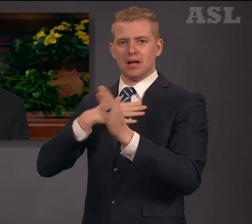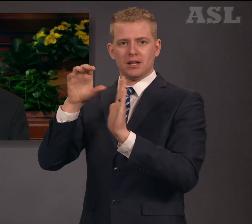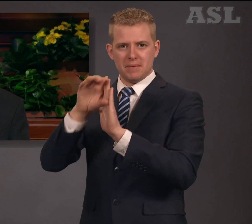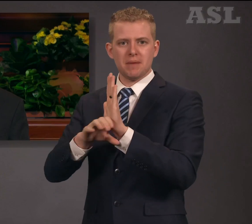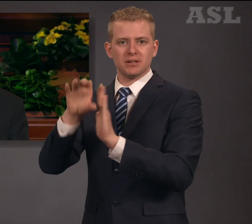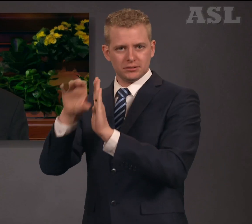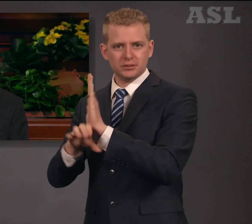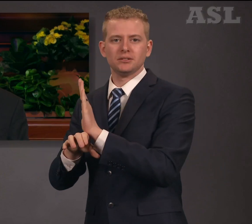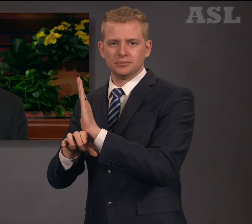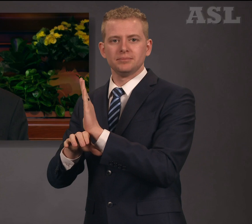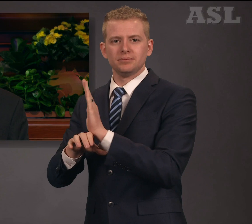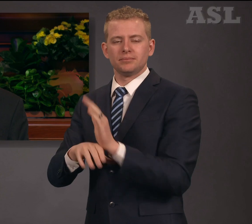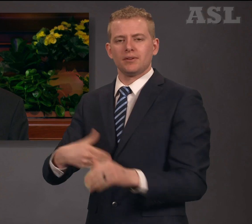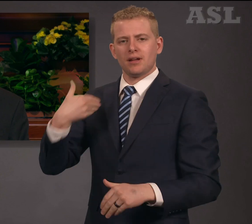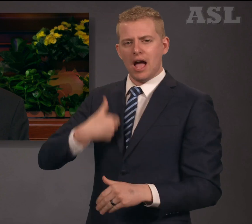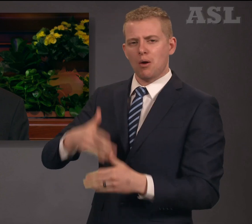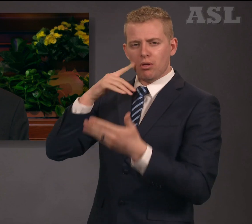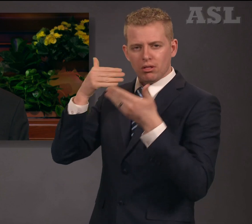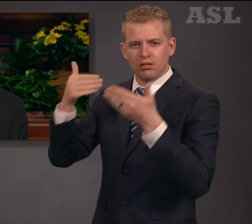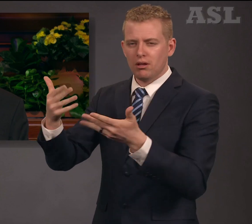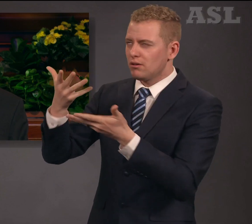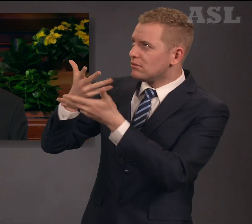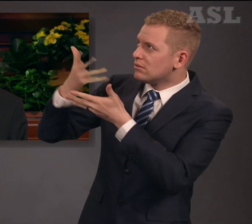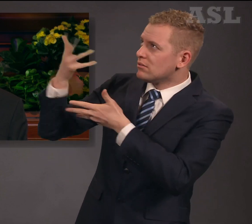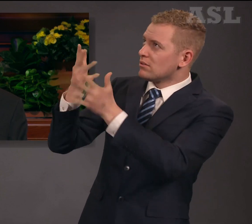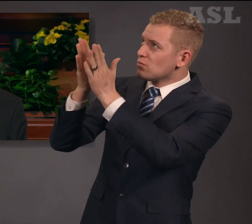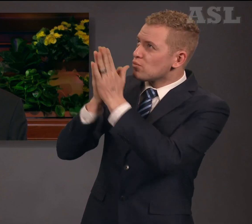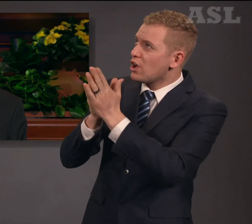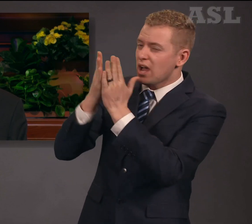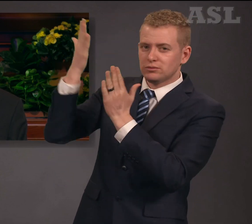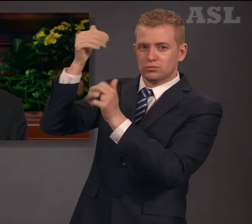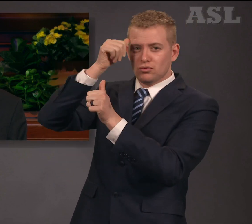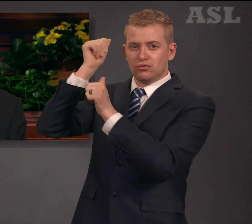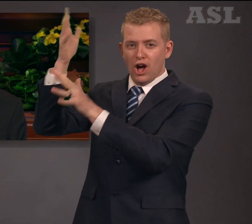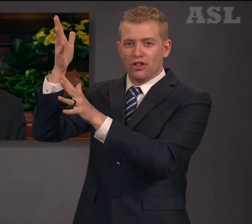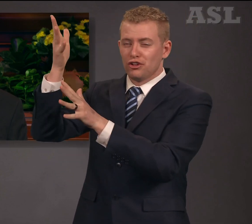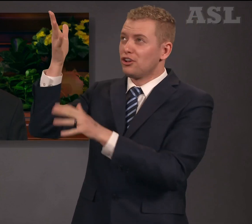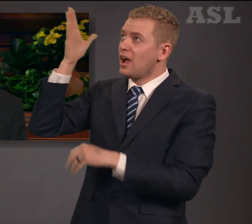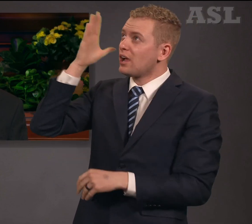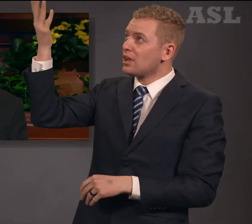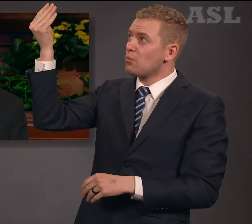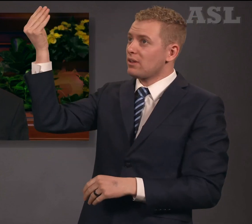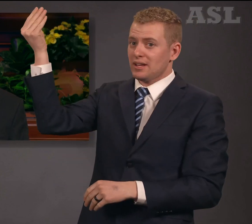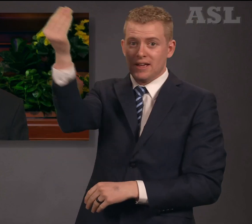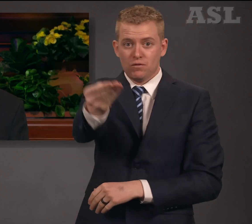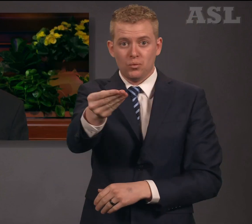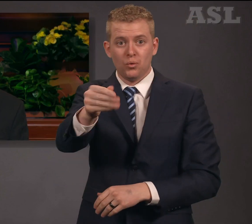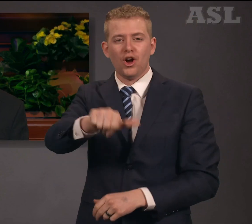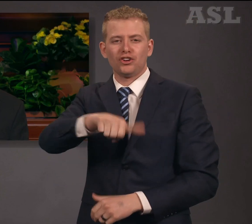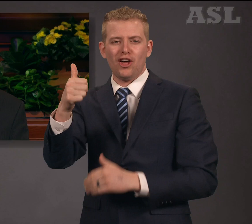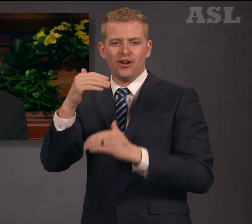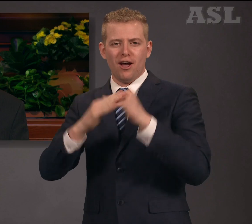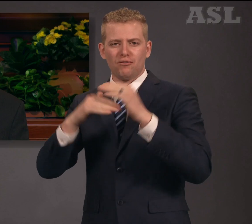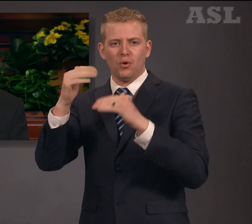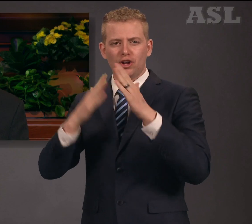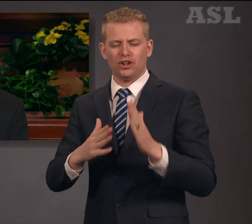Father, and He shall give you another Comforter, that He may abide with you